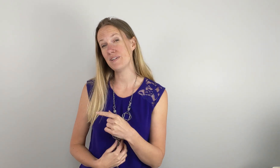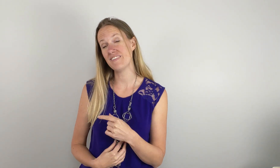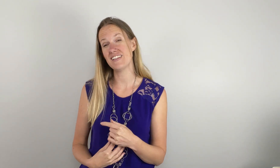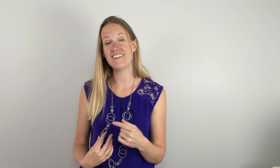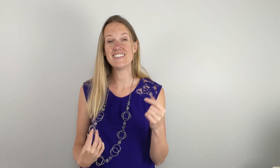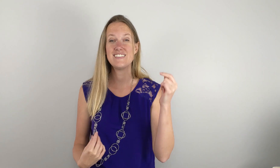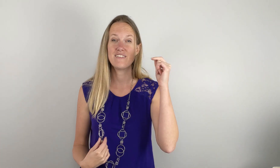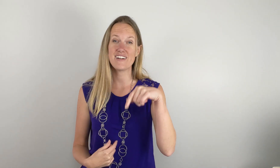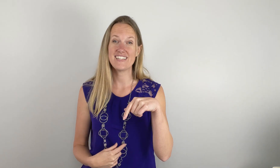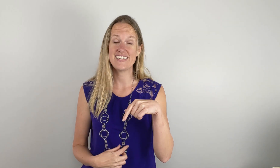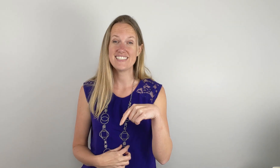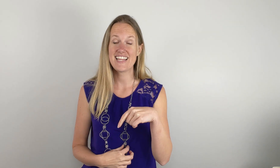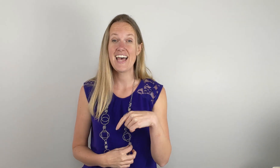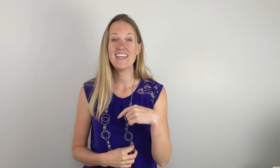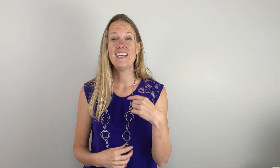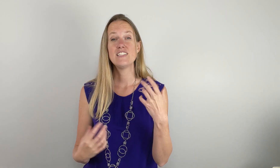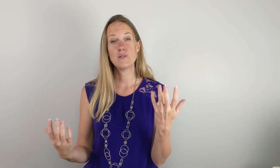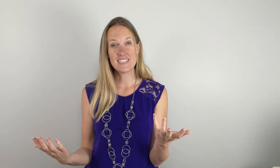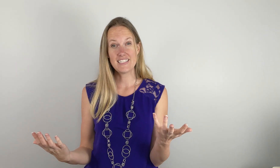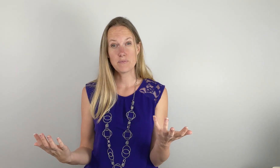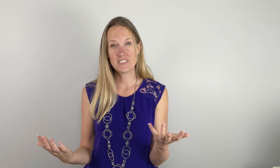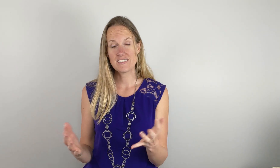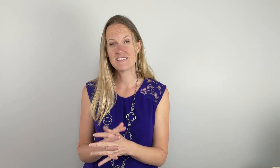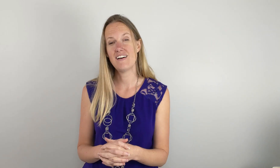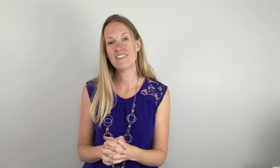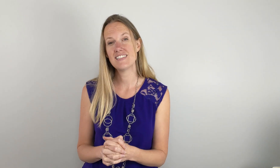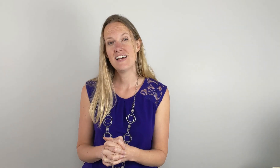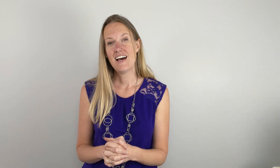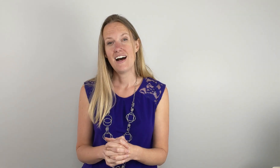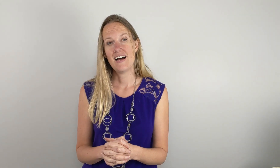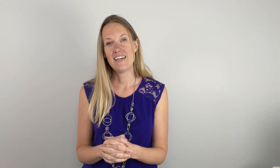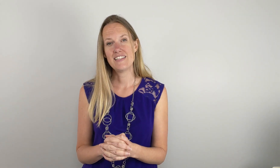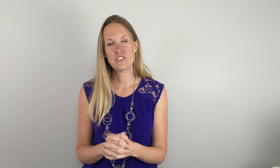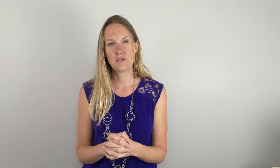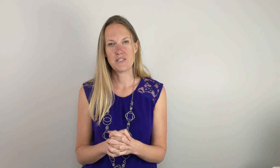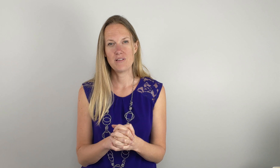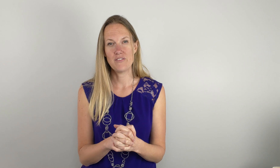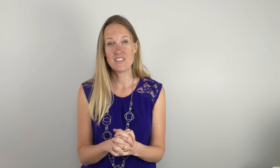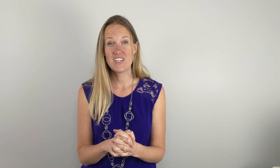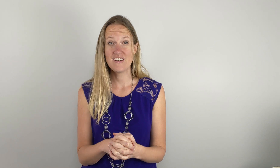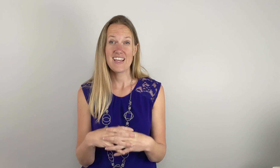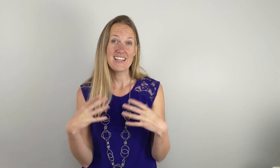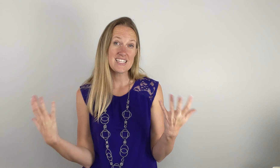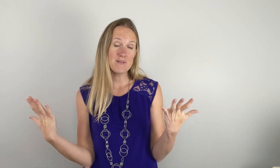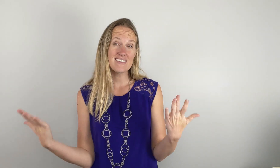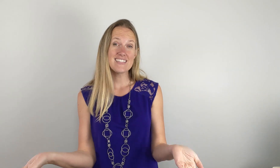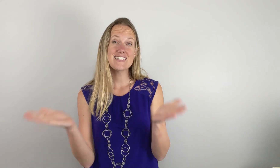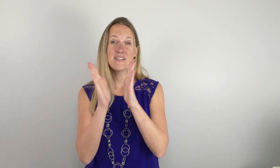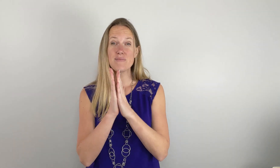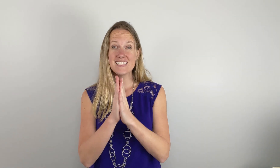print out the lyrics you can find a link to that as well as the link to purchase the songs in the description below this video. And last but not least please